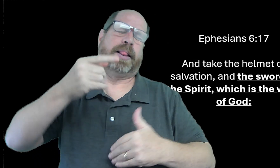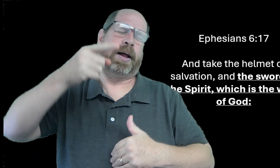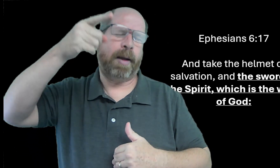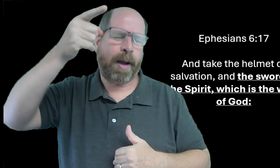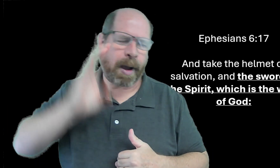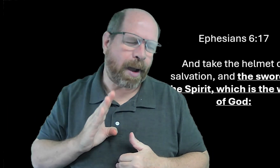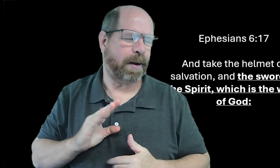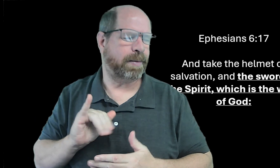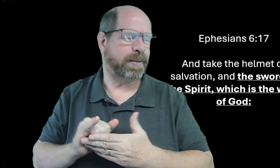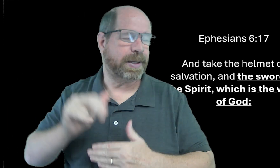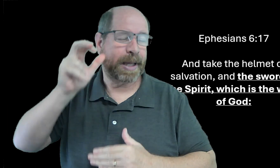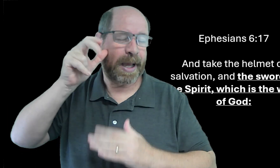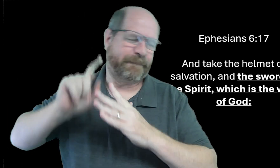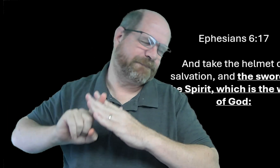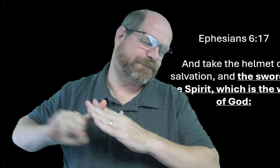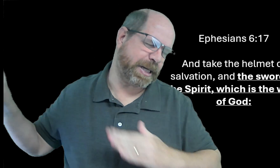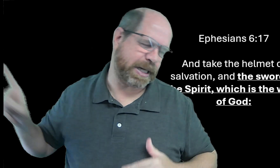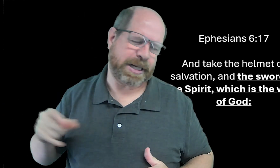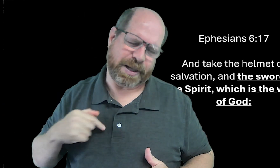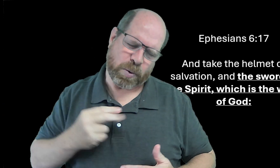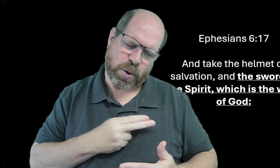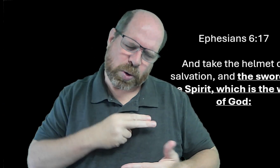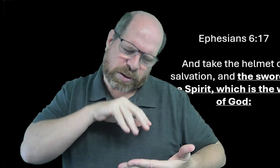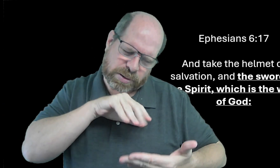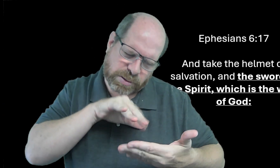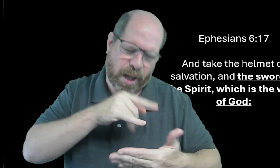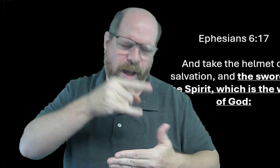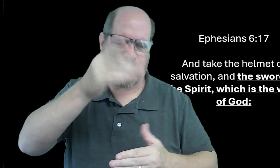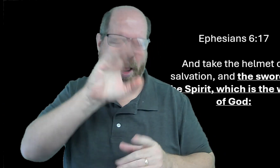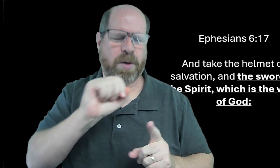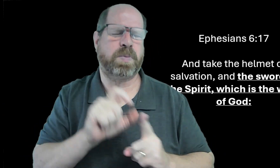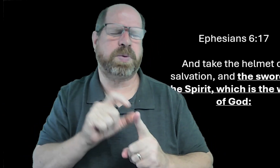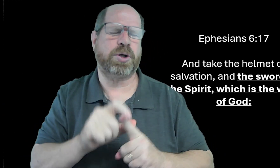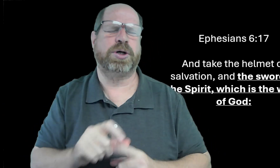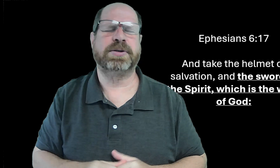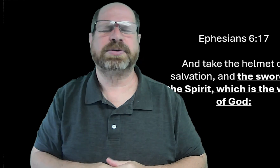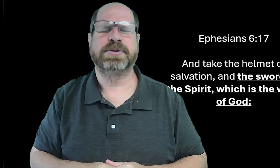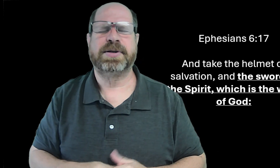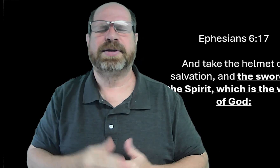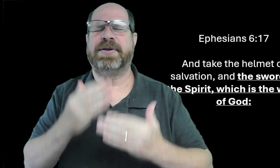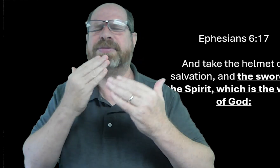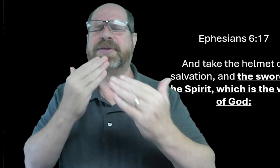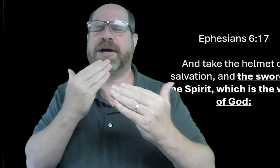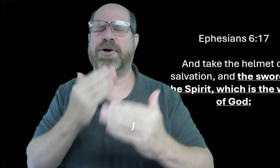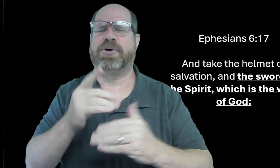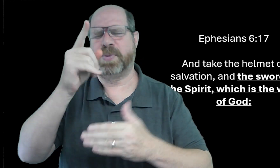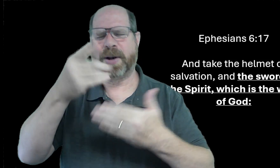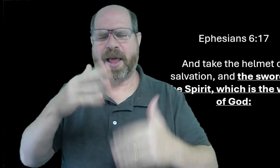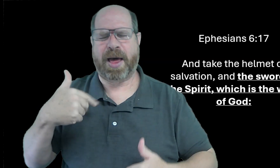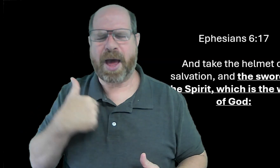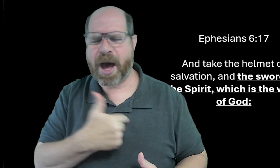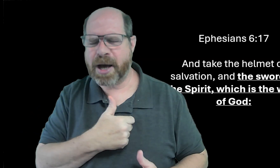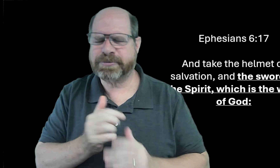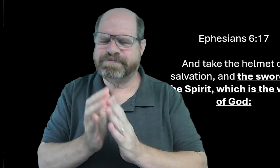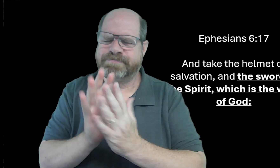satan hates your word god so we can use it against him and he has to flee so let's study your word and we thank you